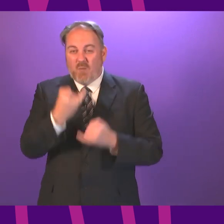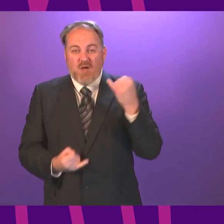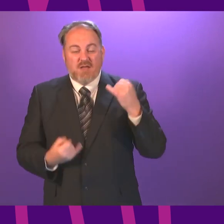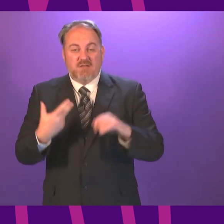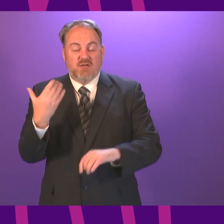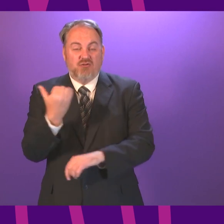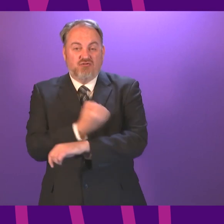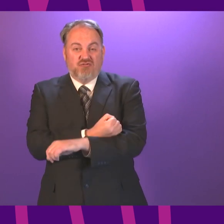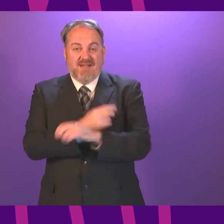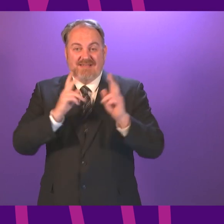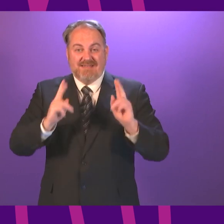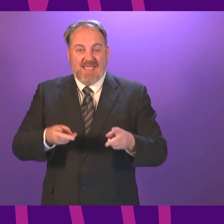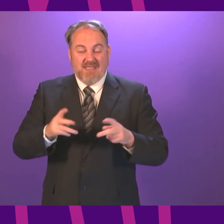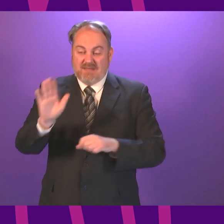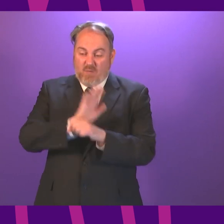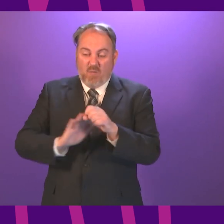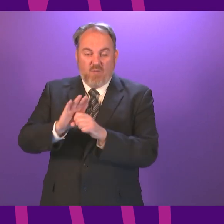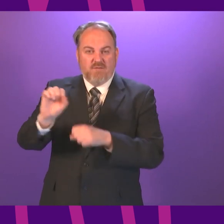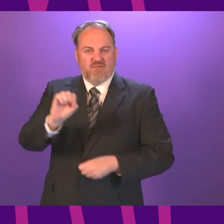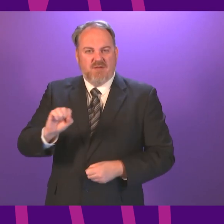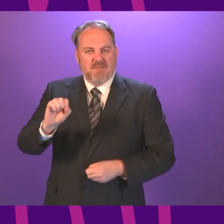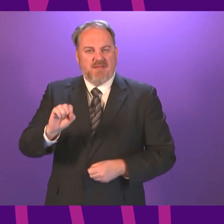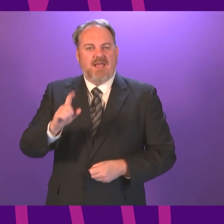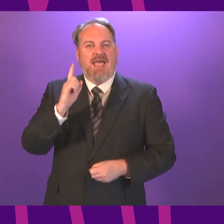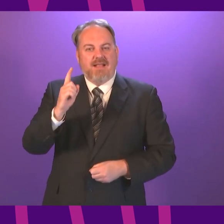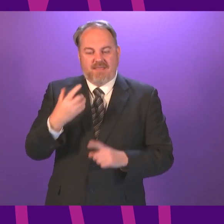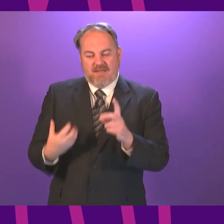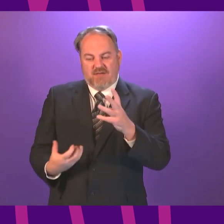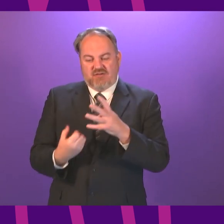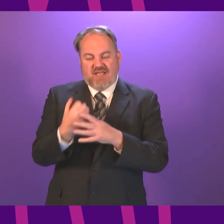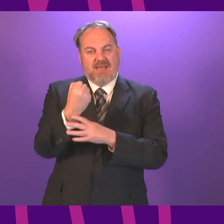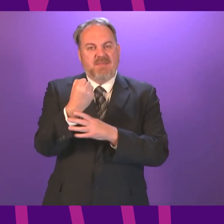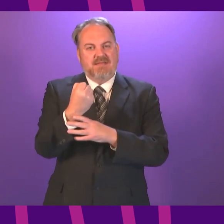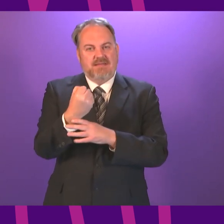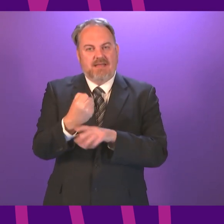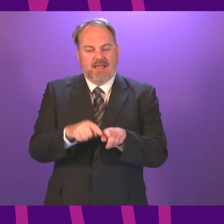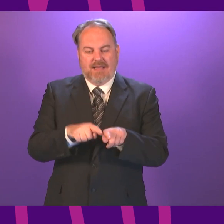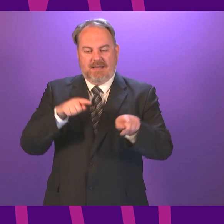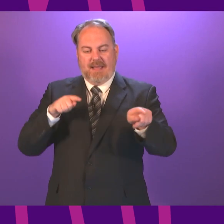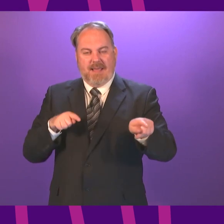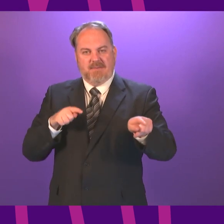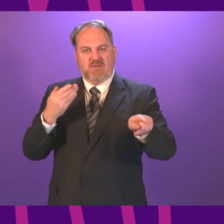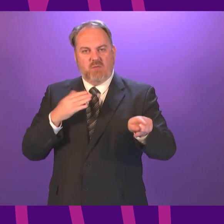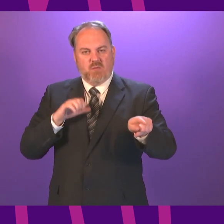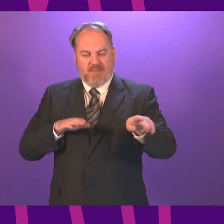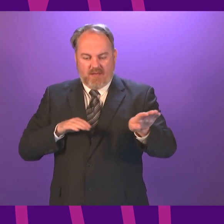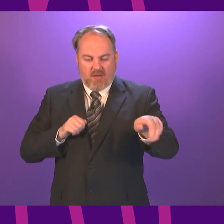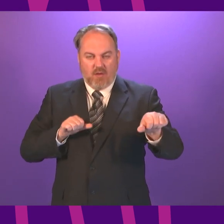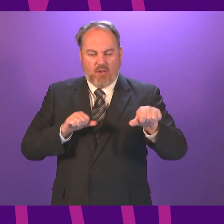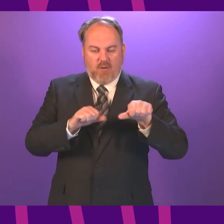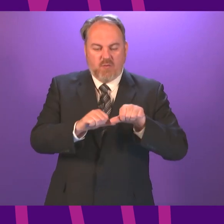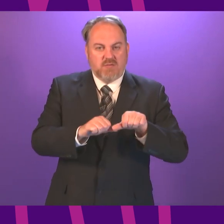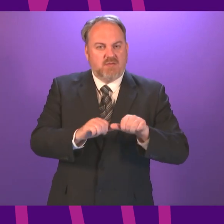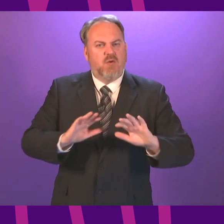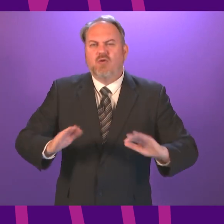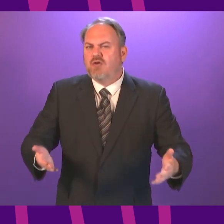the poverty-related attainment gap in schools be closed completely? Will these promises be delivered before the First Minister presses